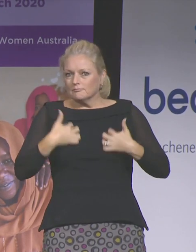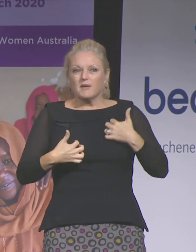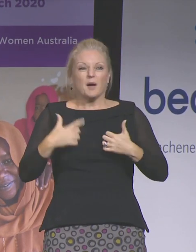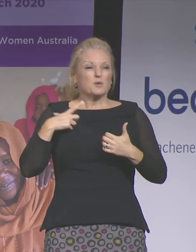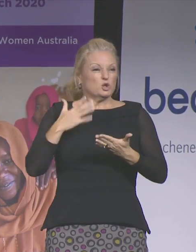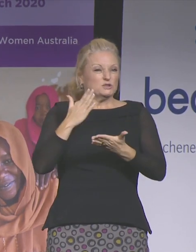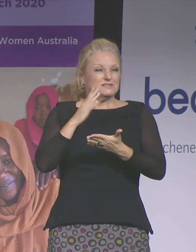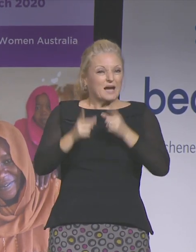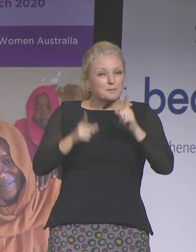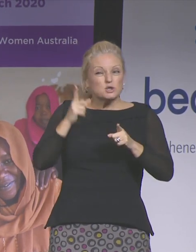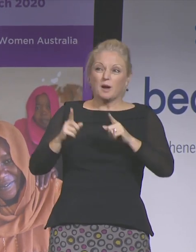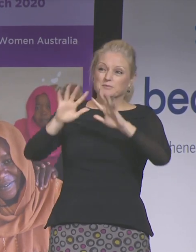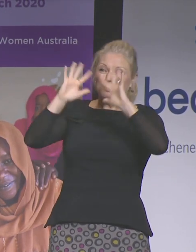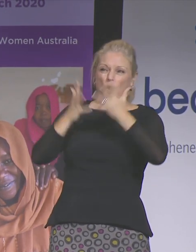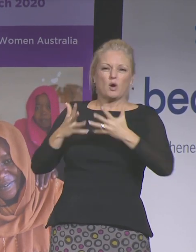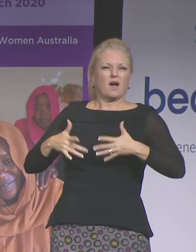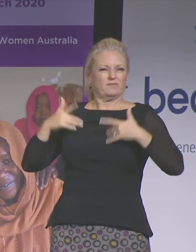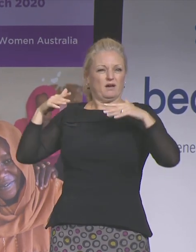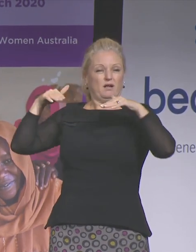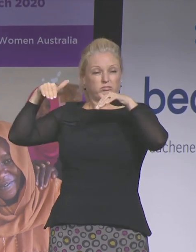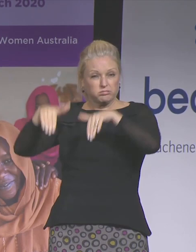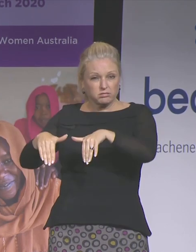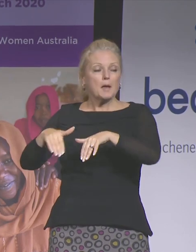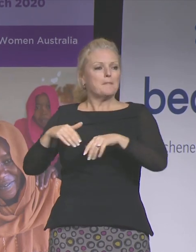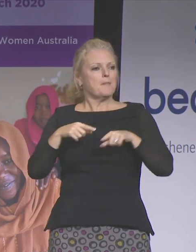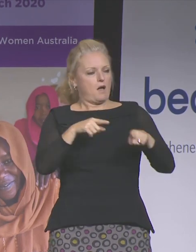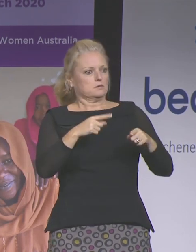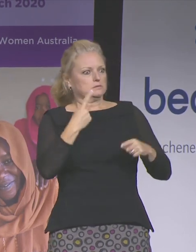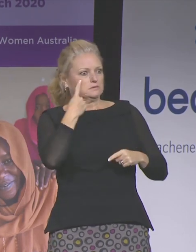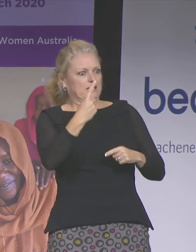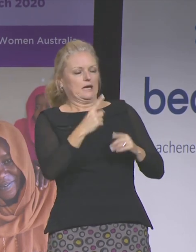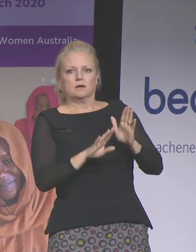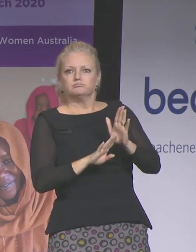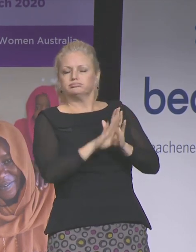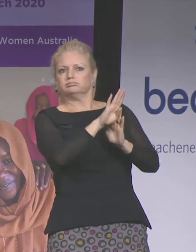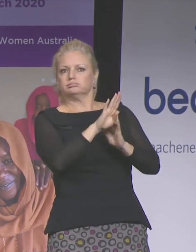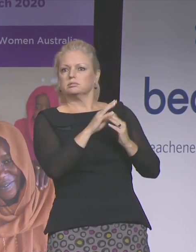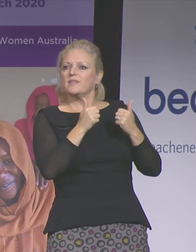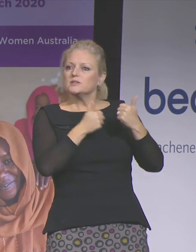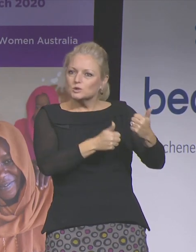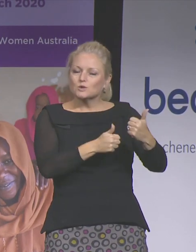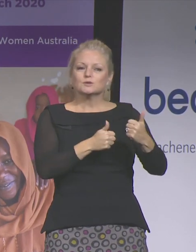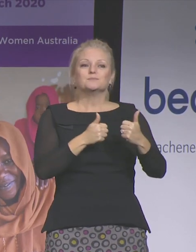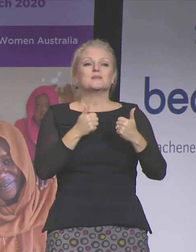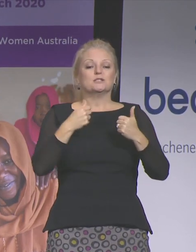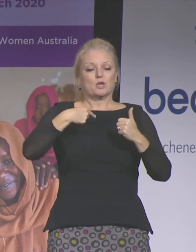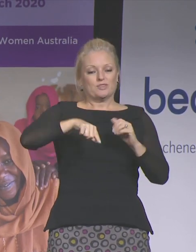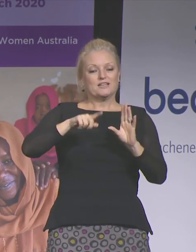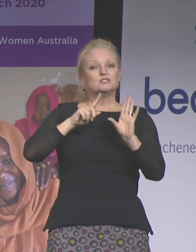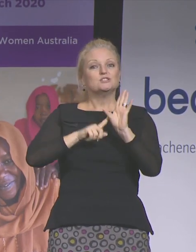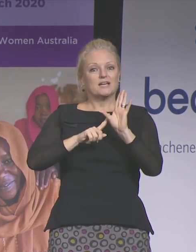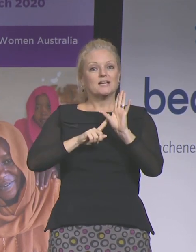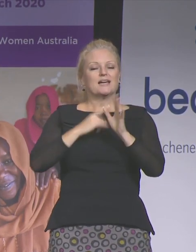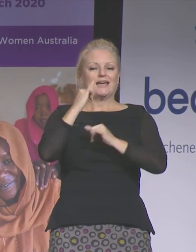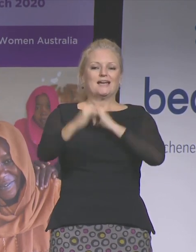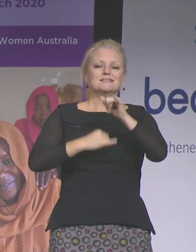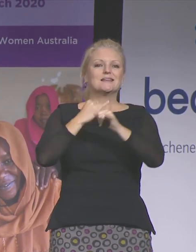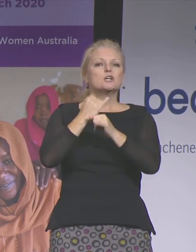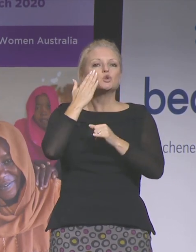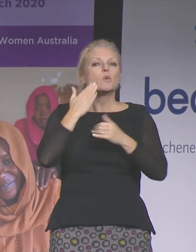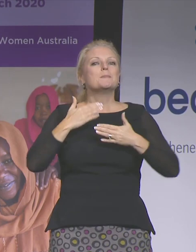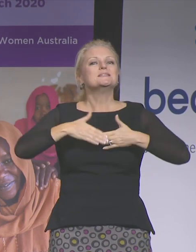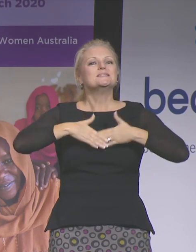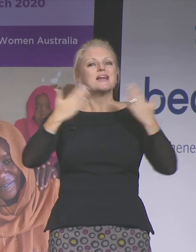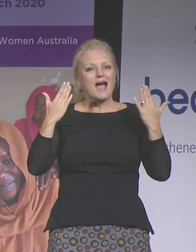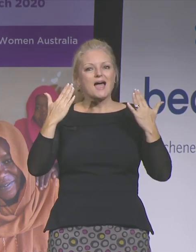That's why generation equality, the theme for this International Women's Day, is so important. It's